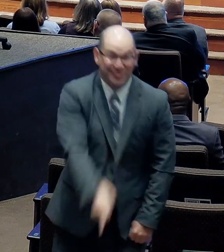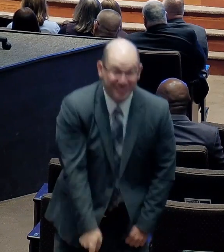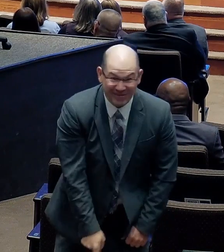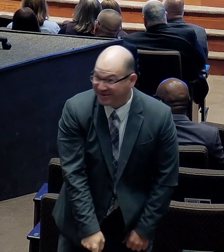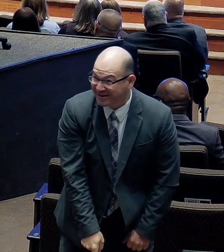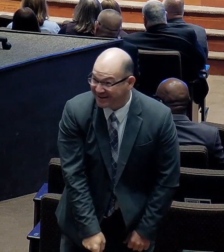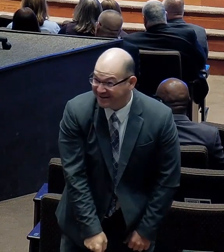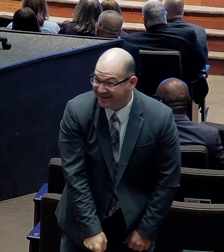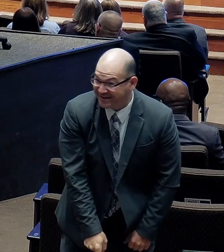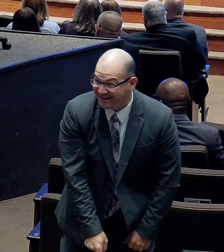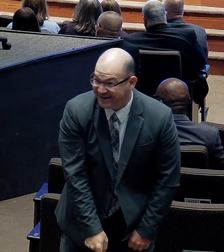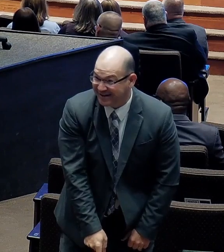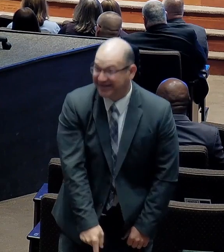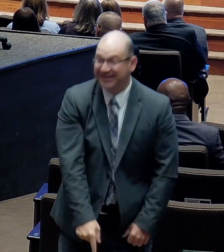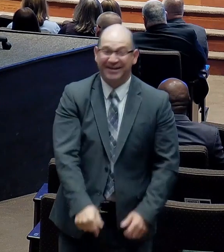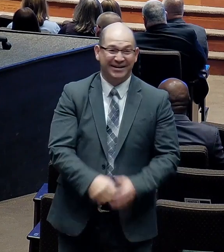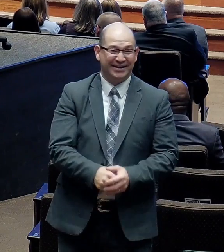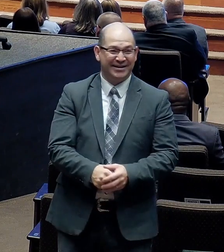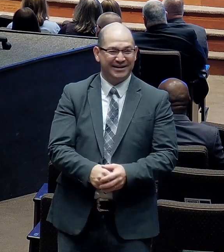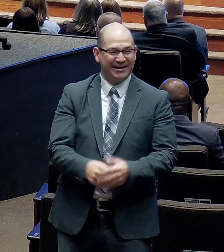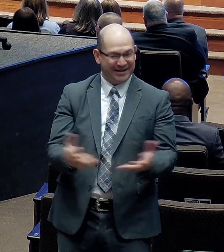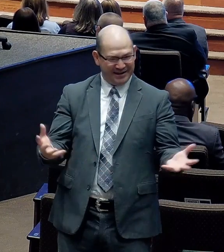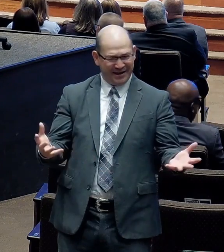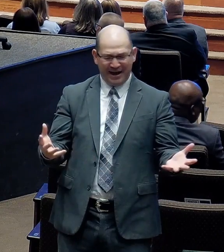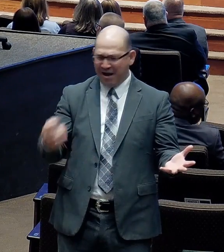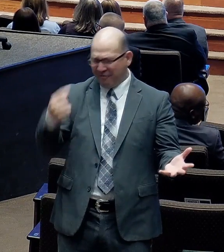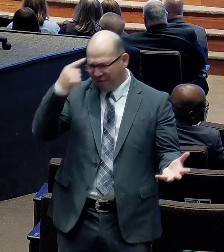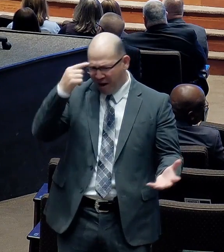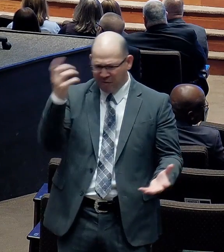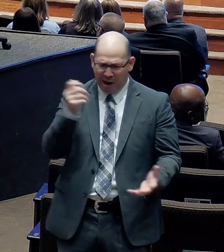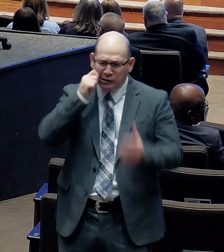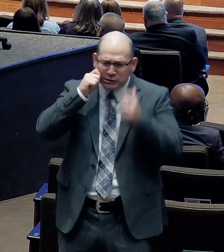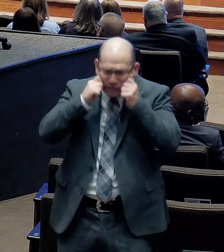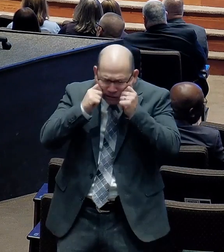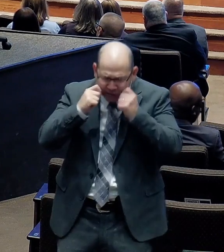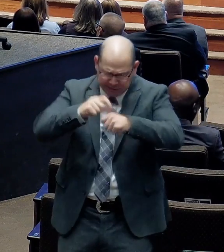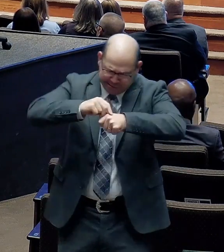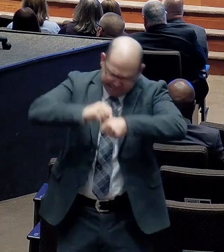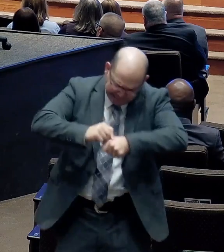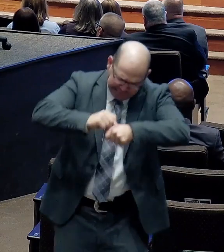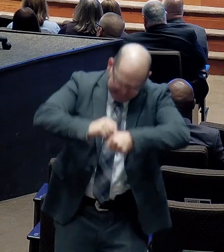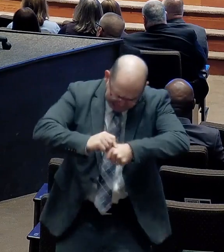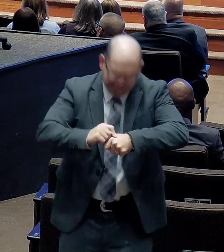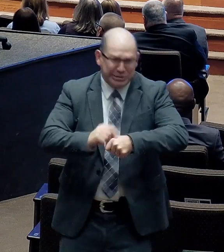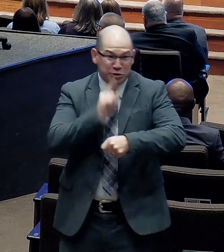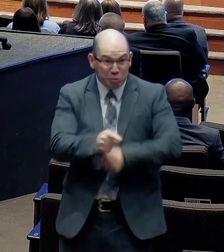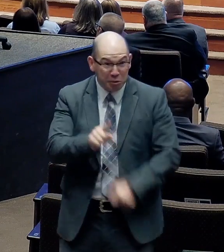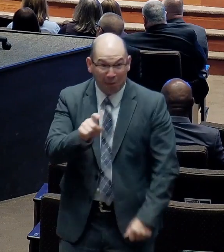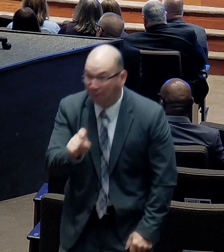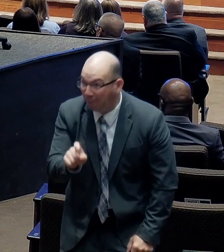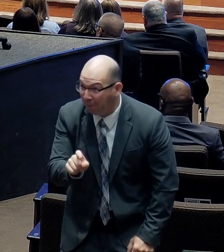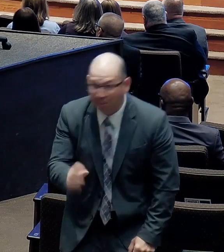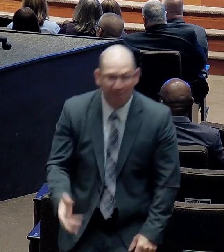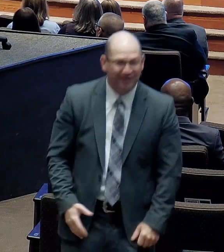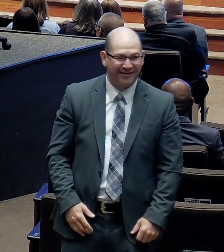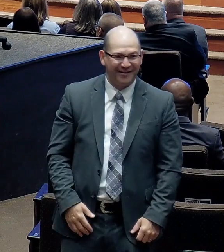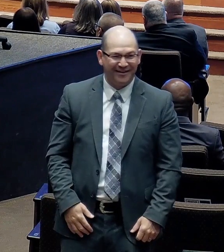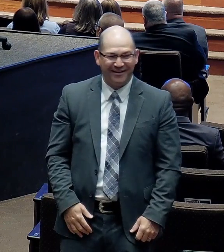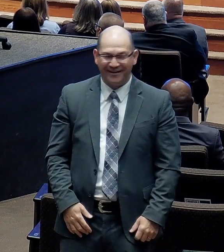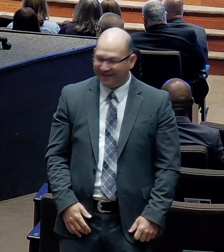as they were dreaming, this is wonderful. And they're singing and